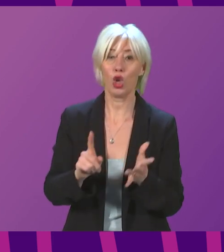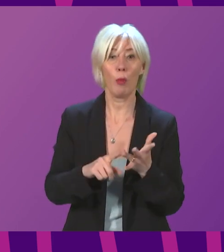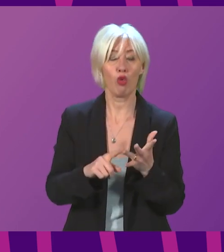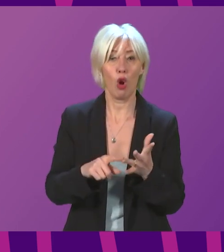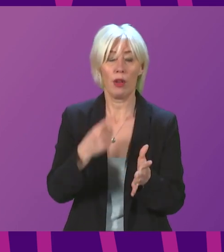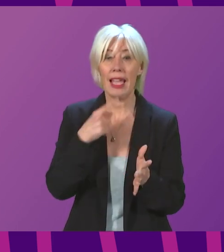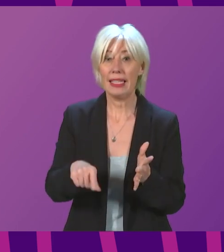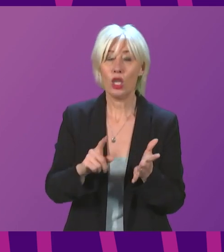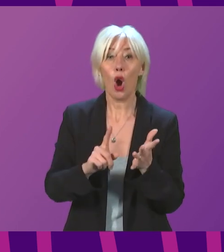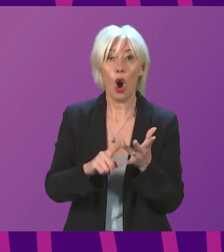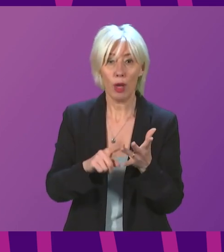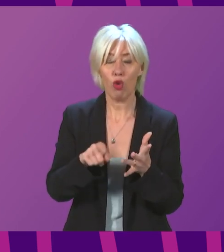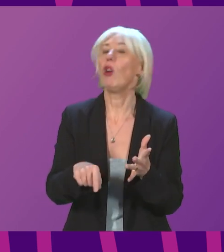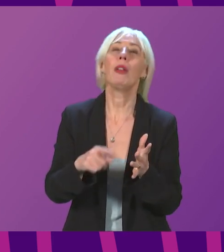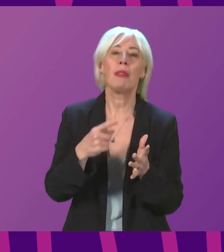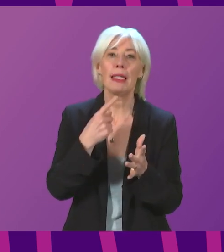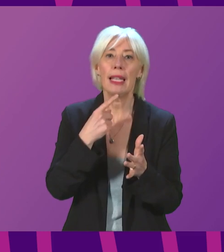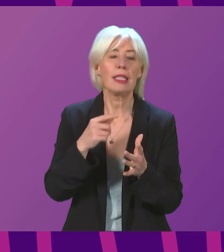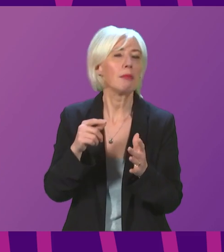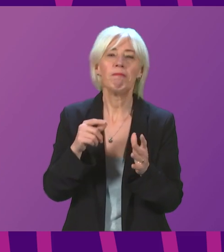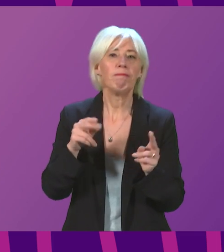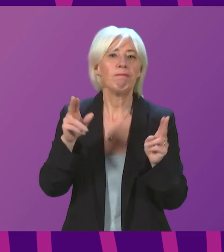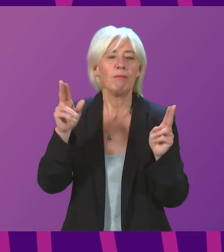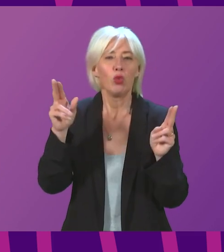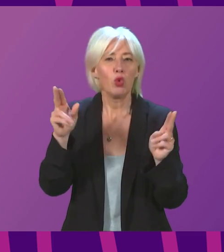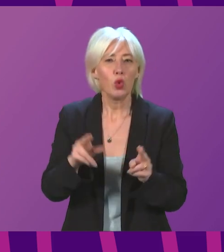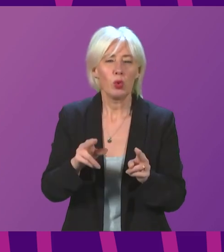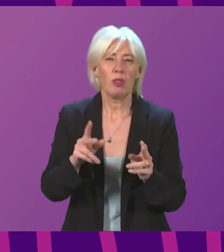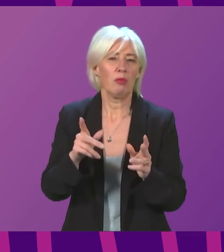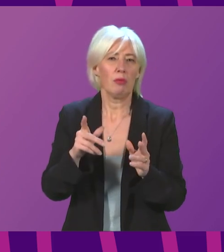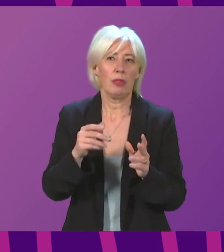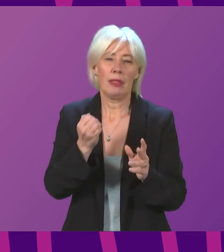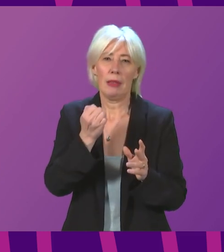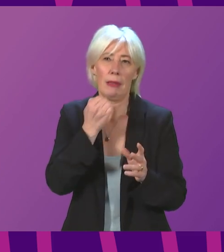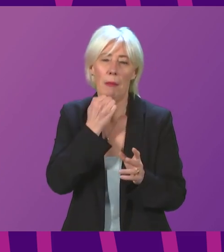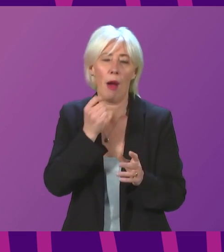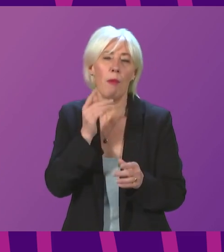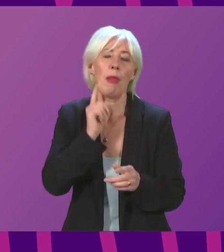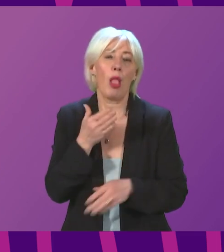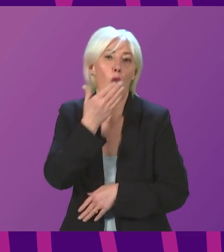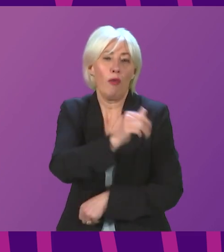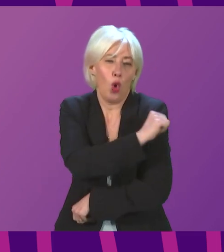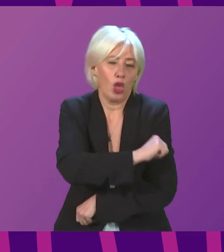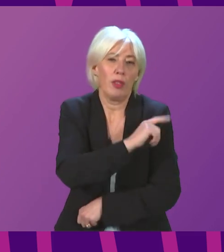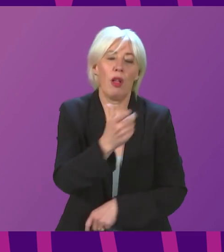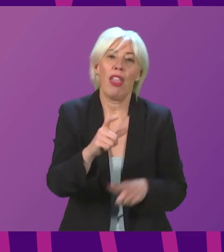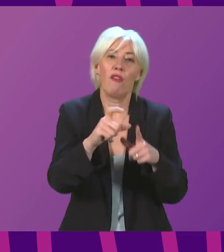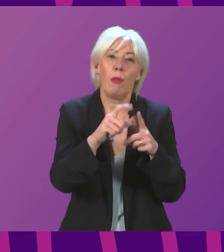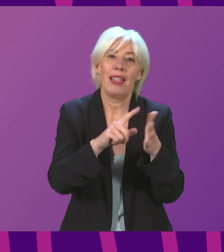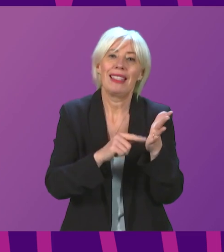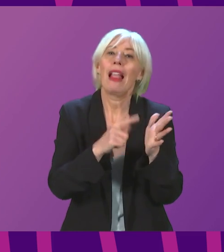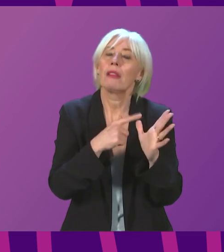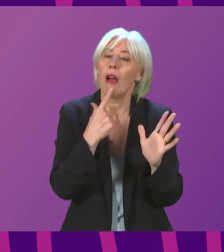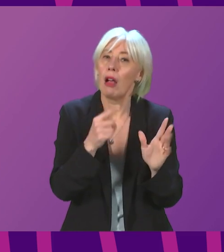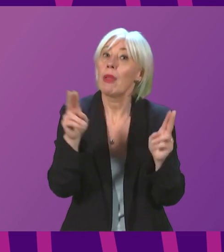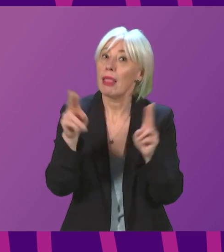evidence shows that Omicron is substantially less likely to result in COVID-19 hospitalisation than Delta. It confirms